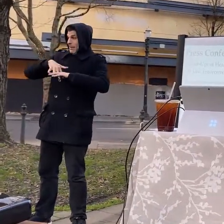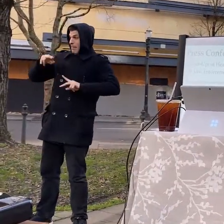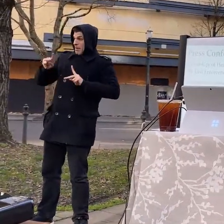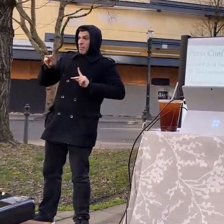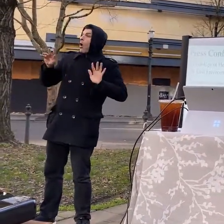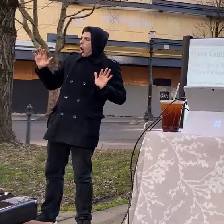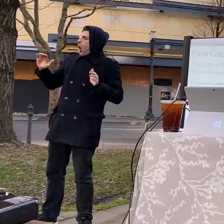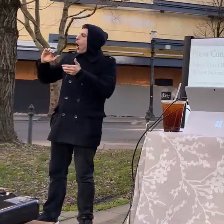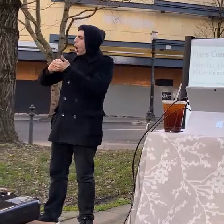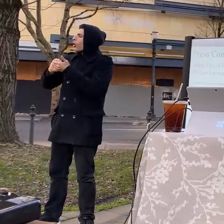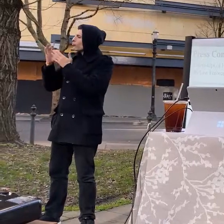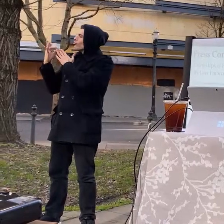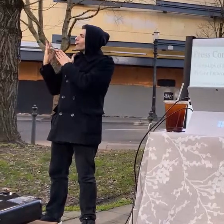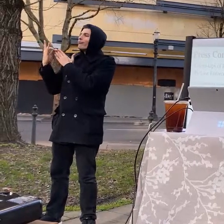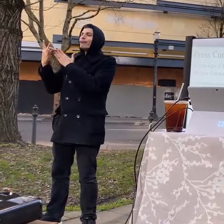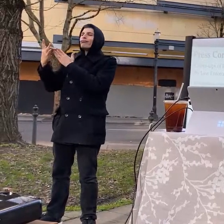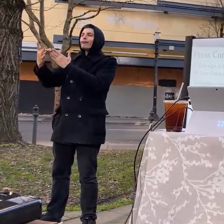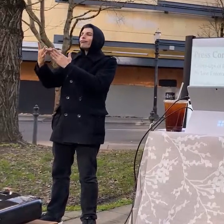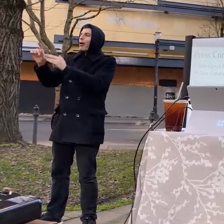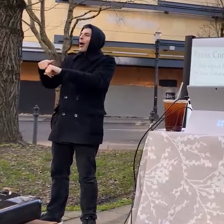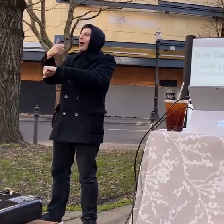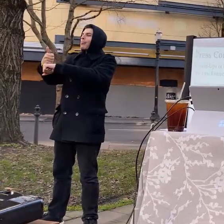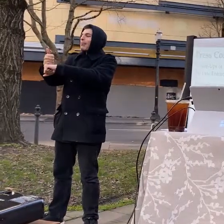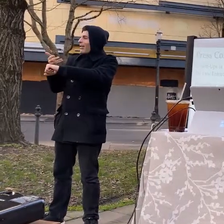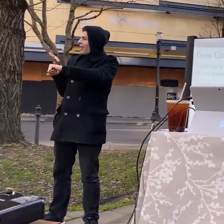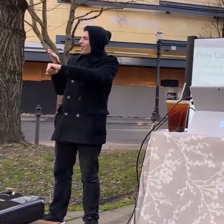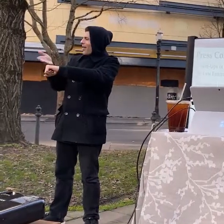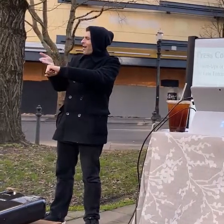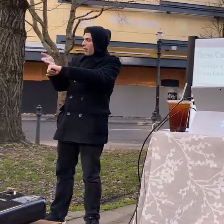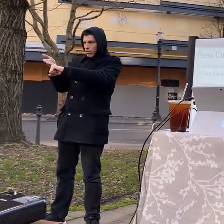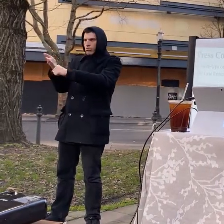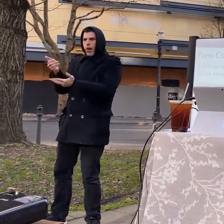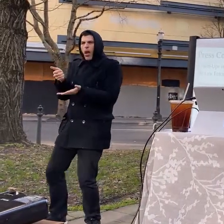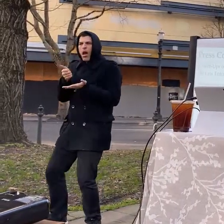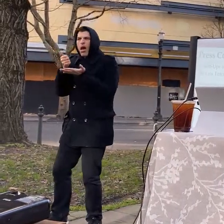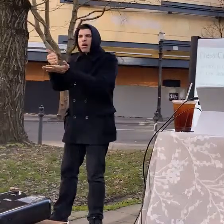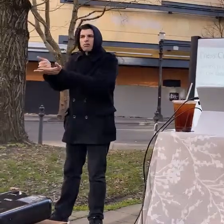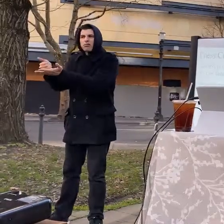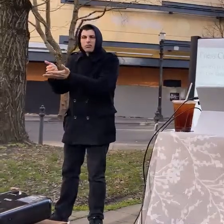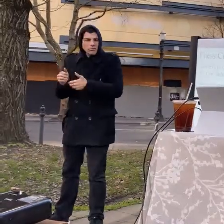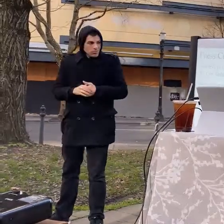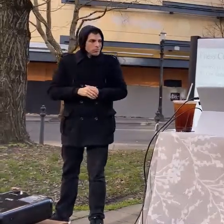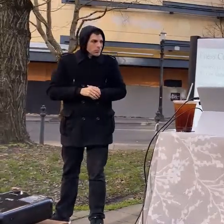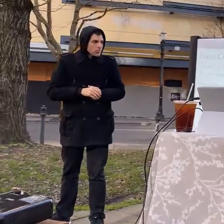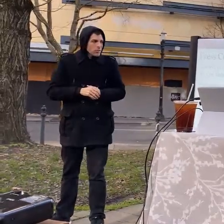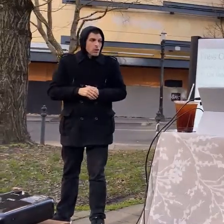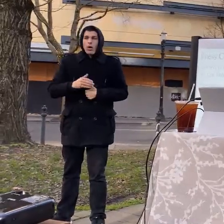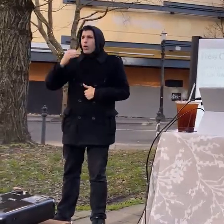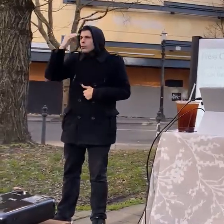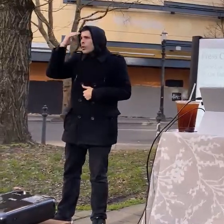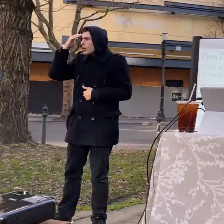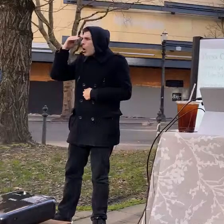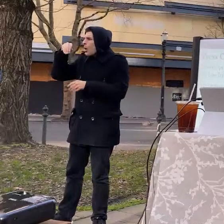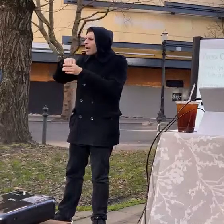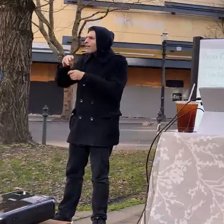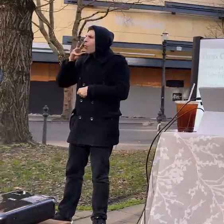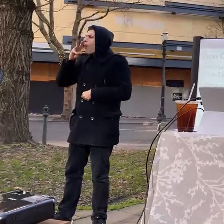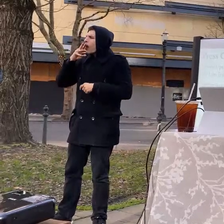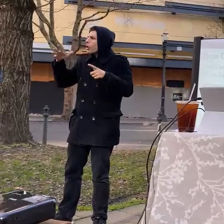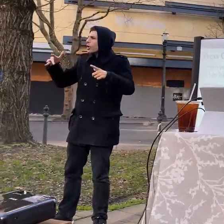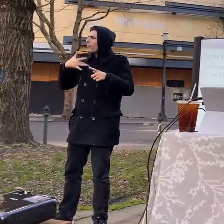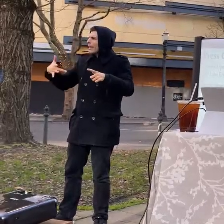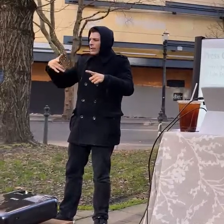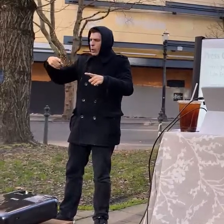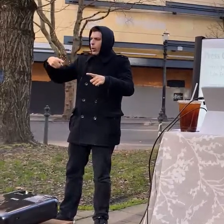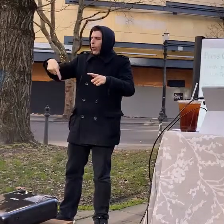um sorry so when we talk about this land we need to acknowledge how this land does not